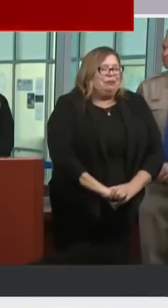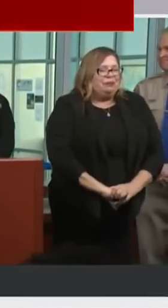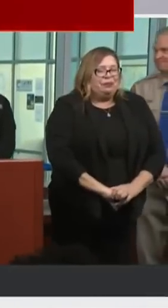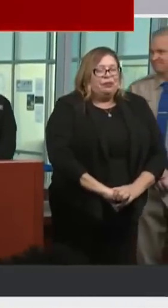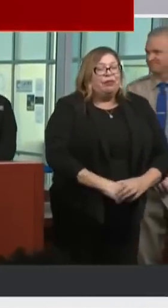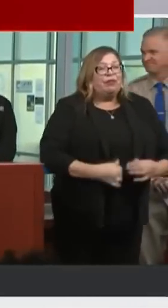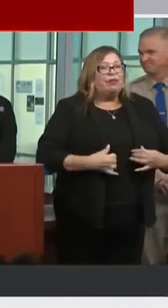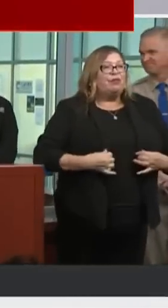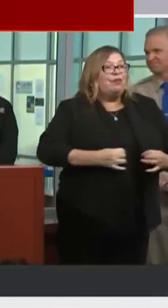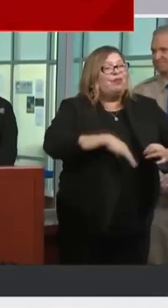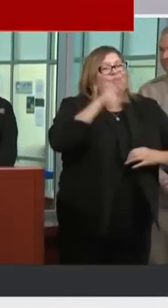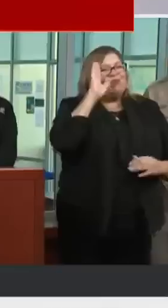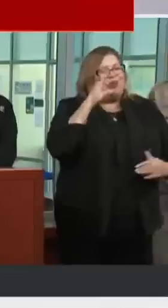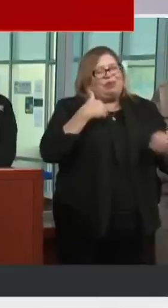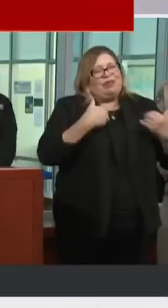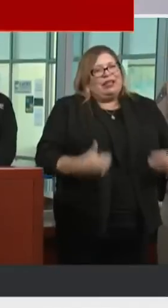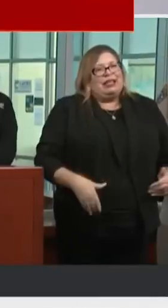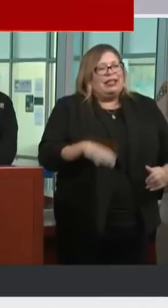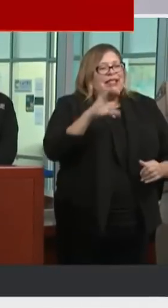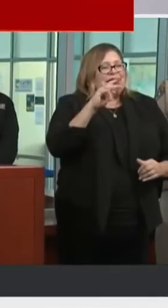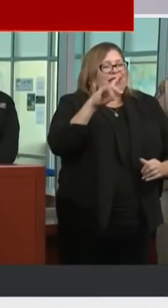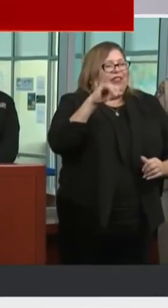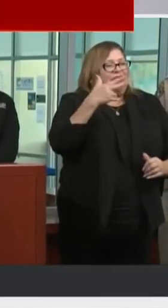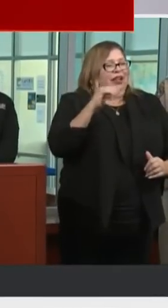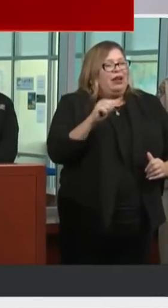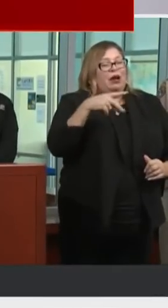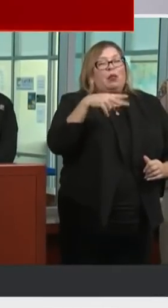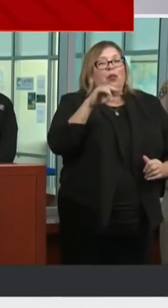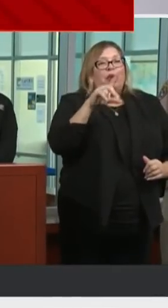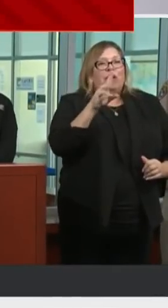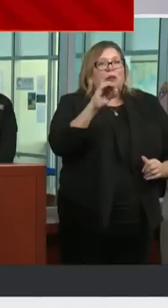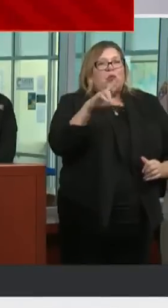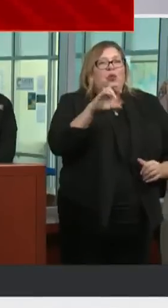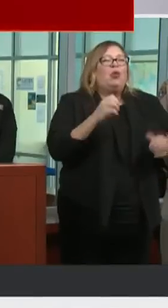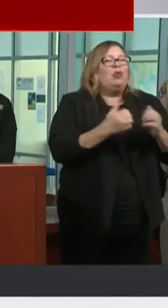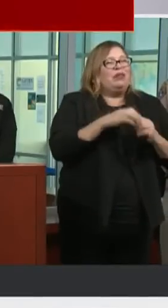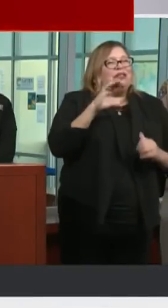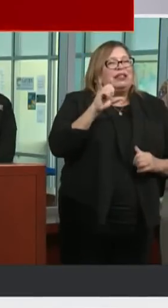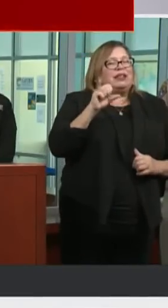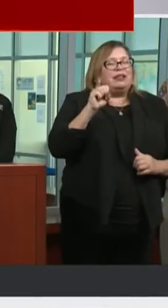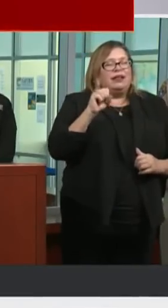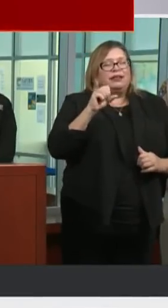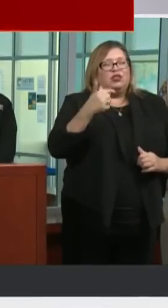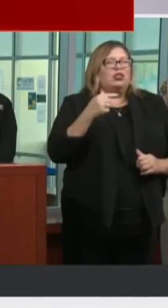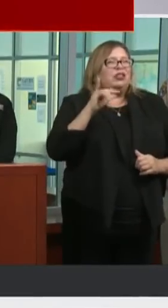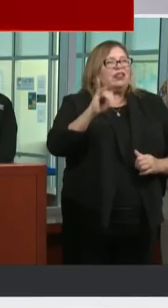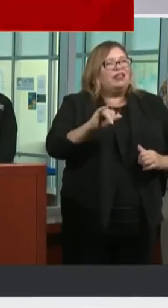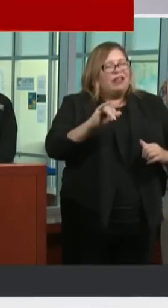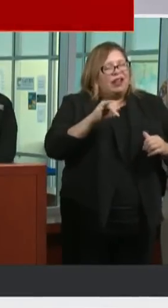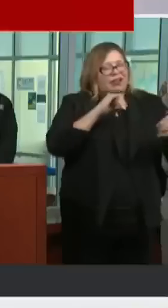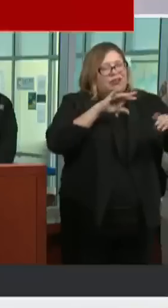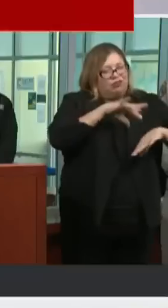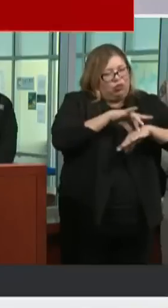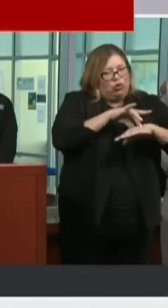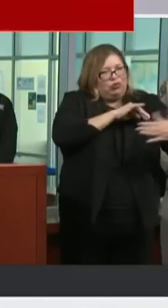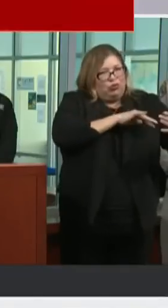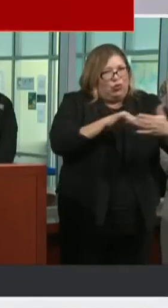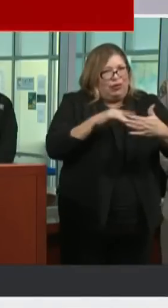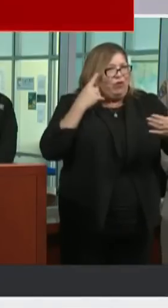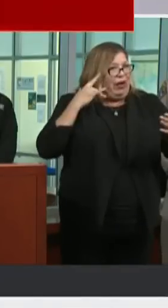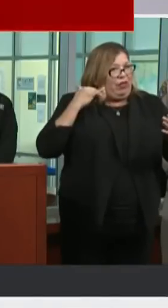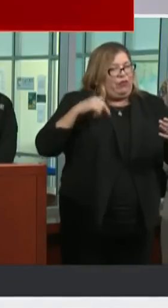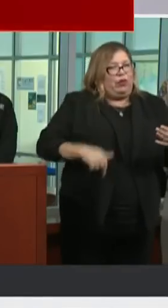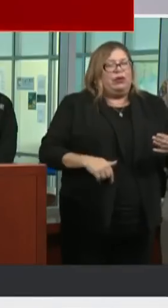Hi, I'm Cynthia Pridmore with the California Geological Survey, Department of Conservation, and I'm also chair of the California